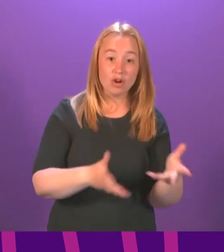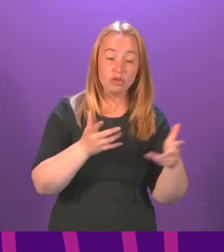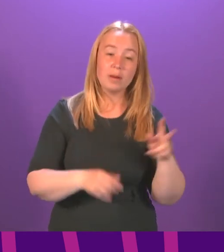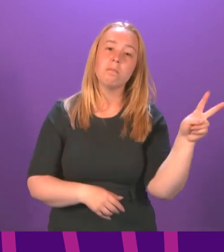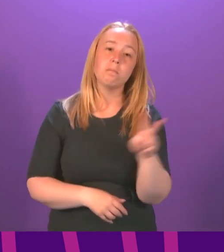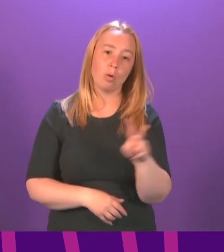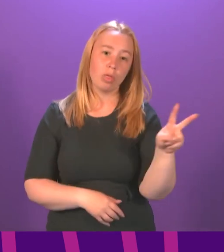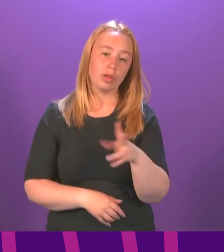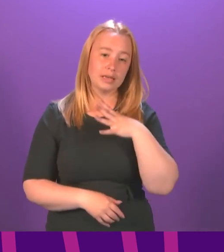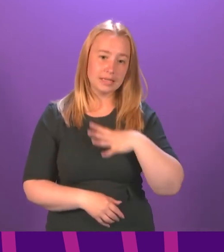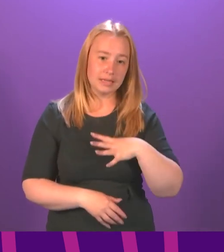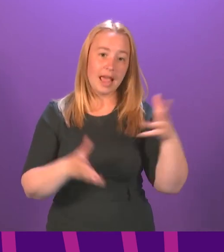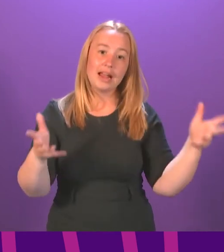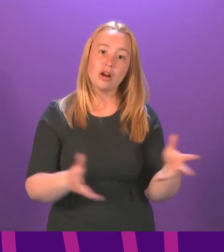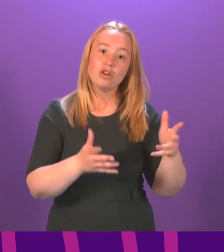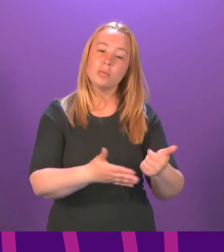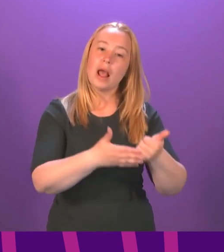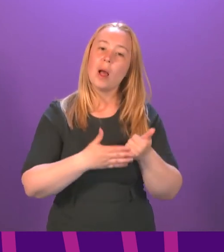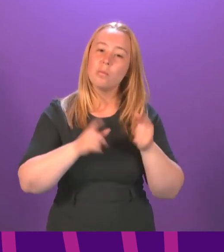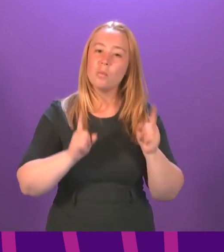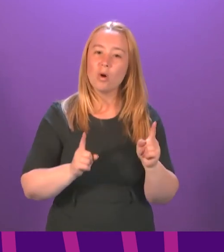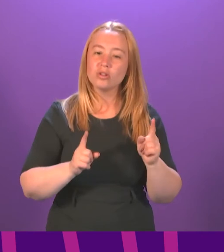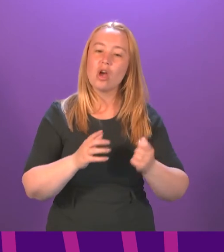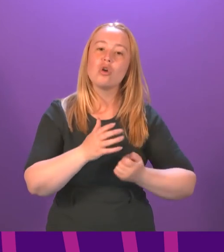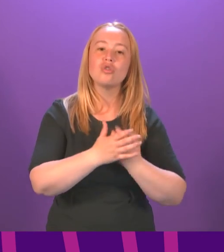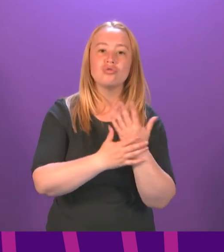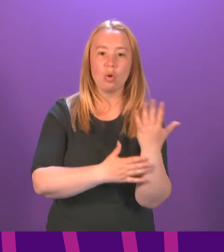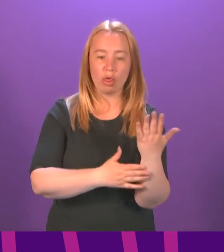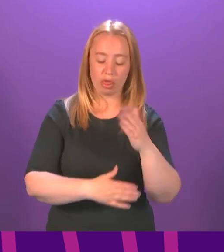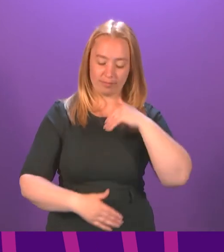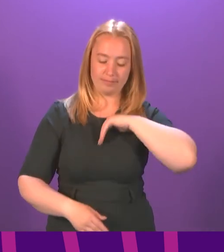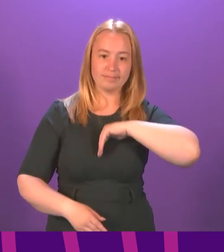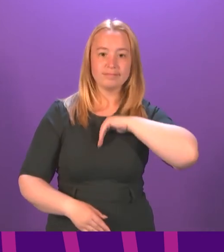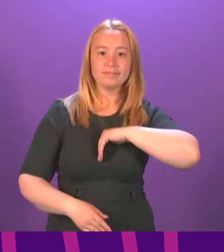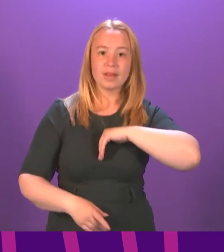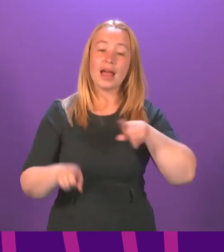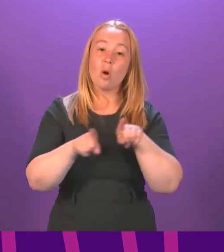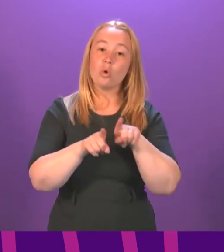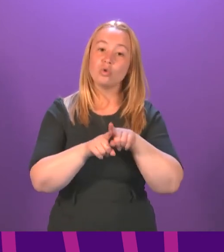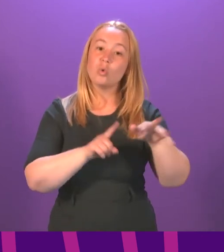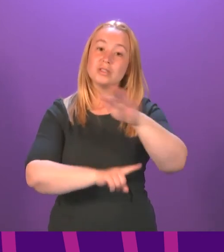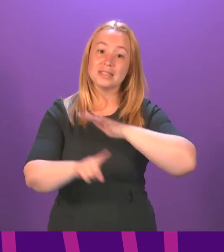feeds our growth as people and as a society.